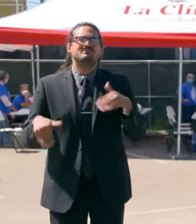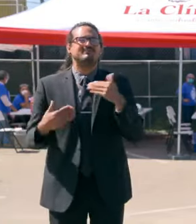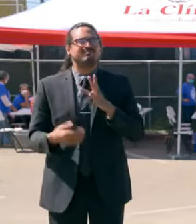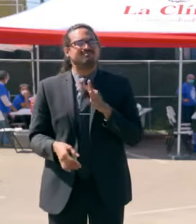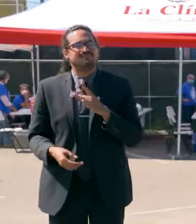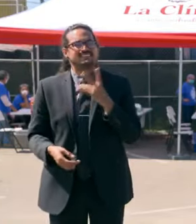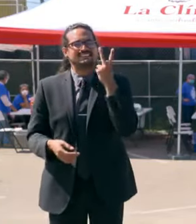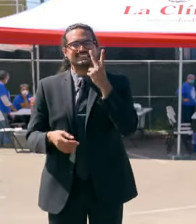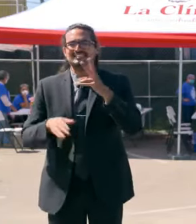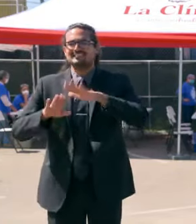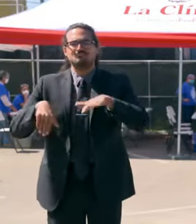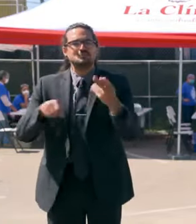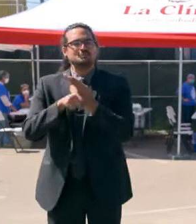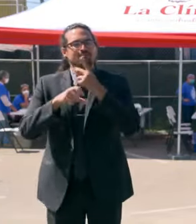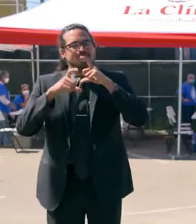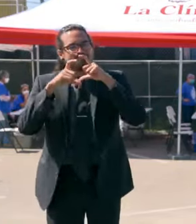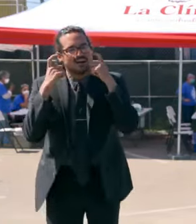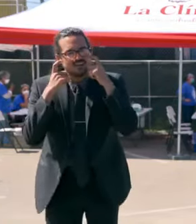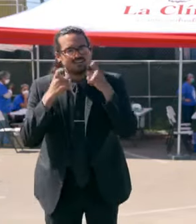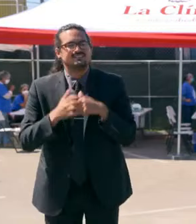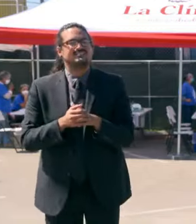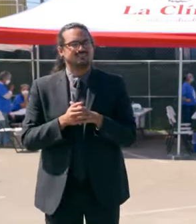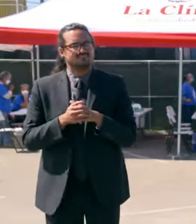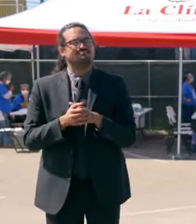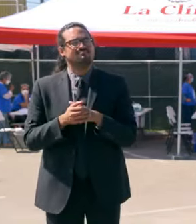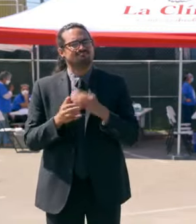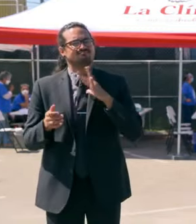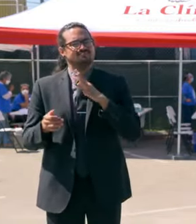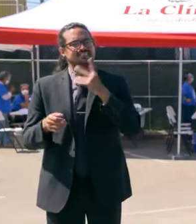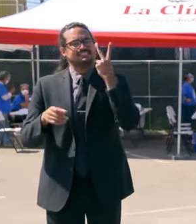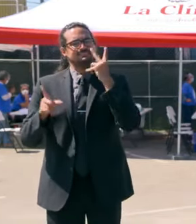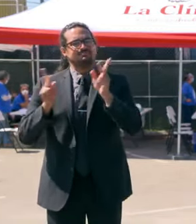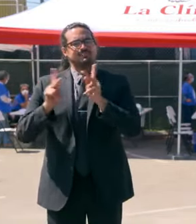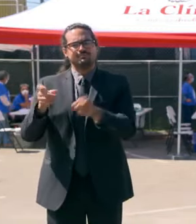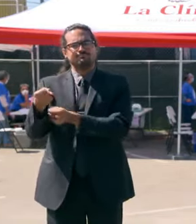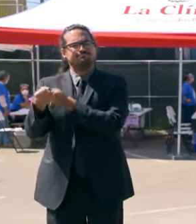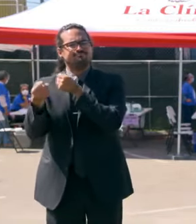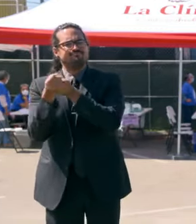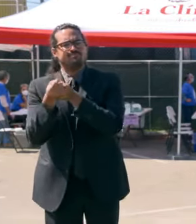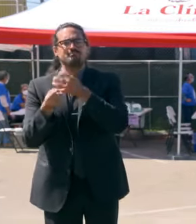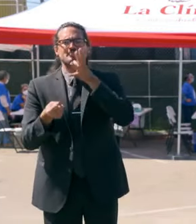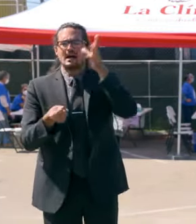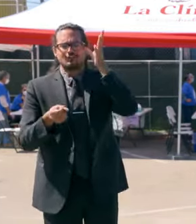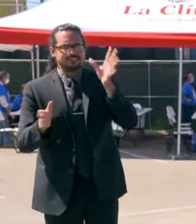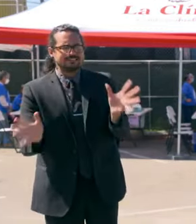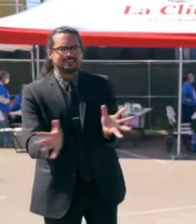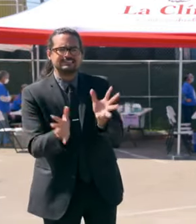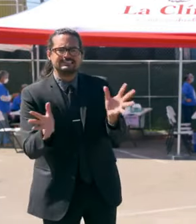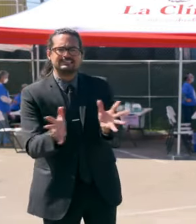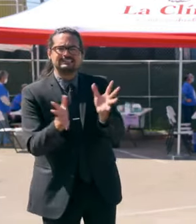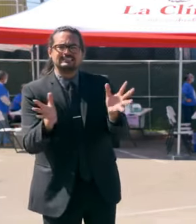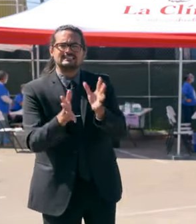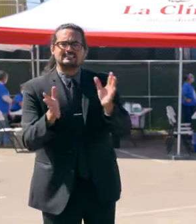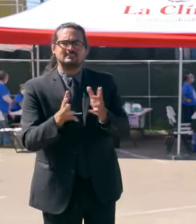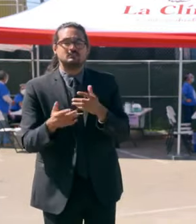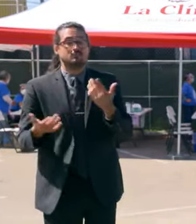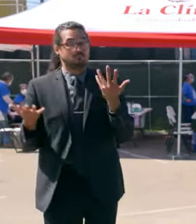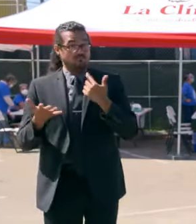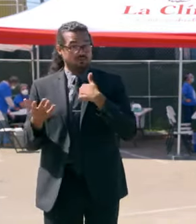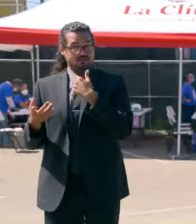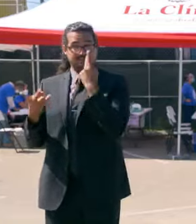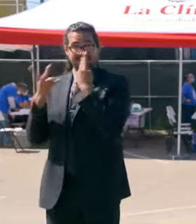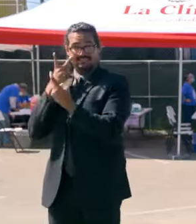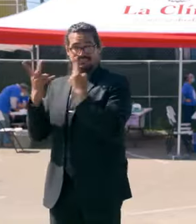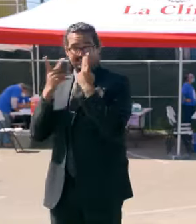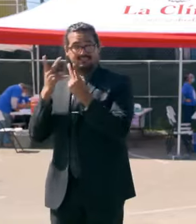wonderful to see the efforts supported by all the parents, at I came across, and by all of the staff. We're very proud in